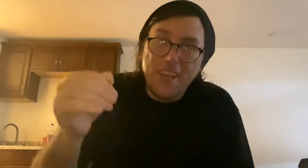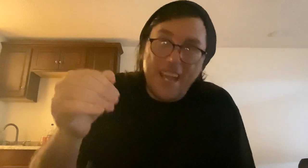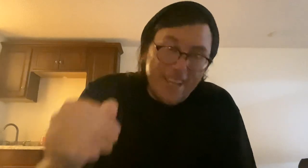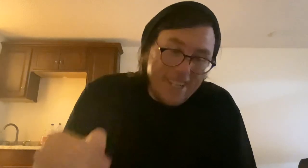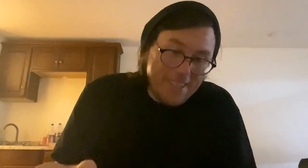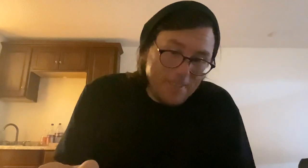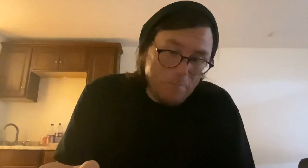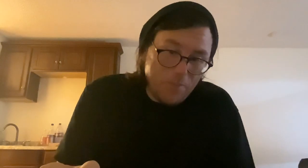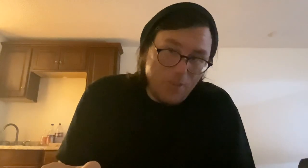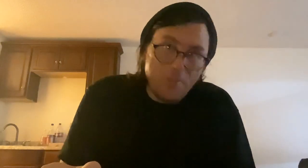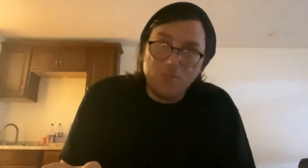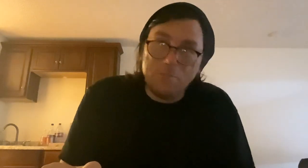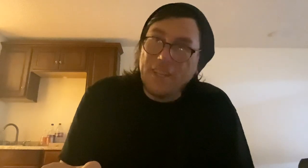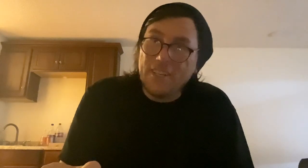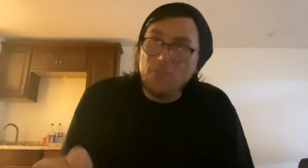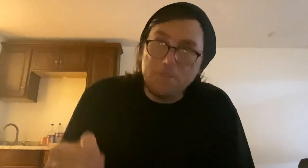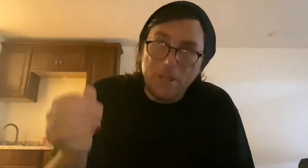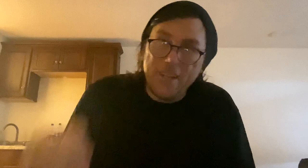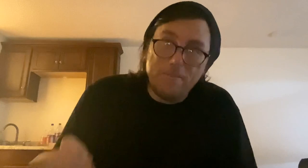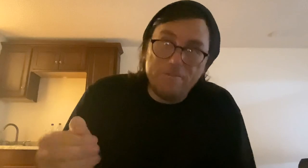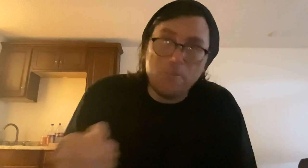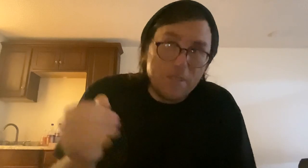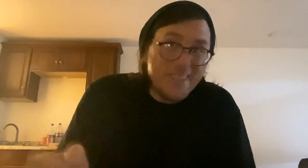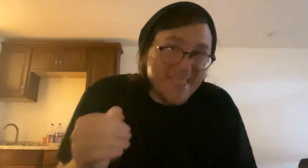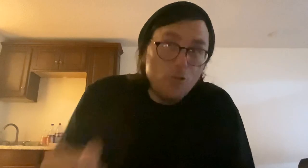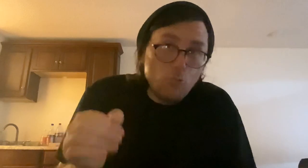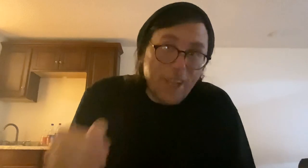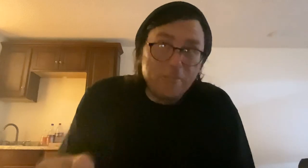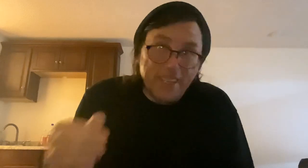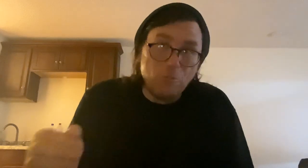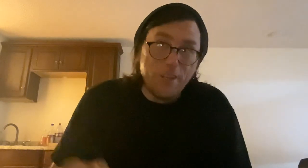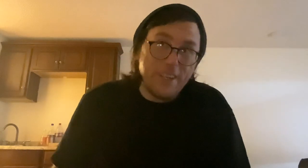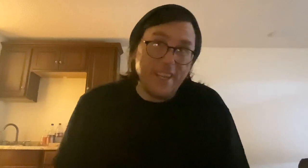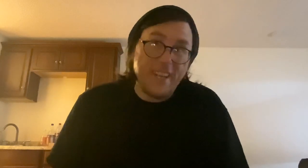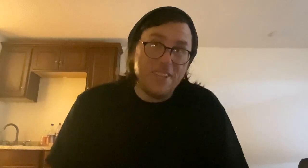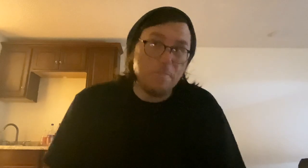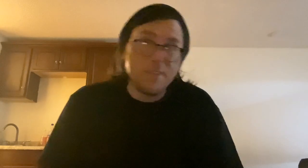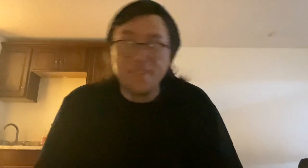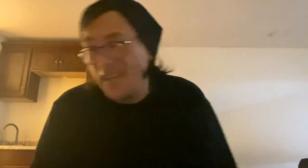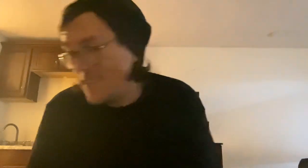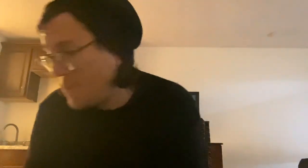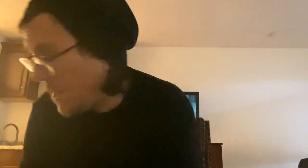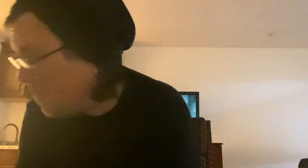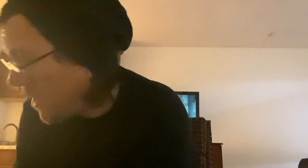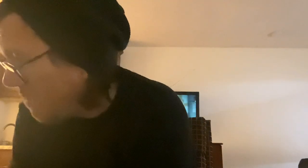and you're making it go to make an official business, you definitely would need is a business license. But if